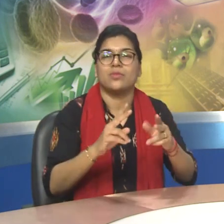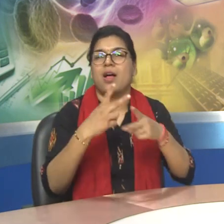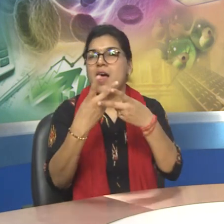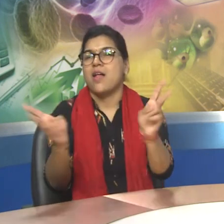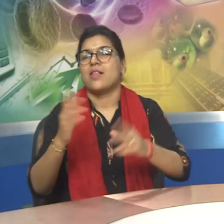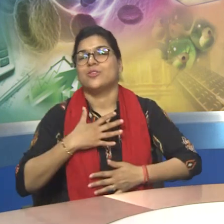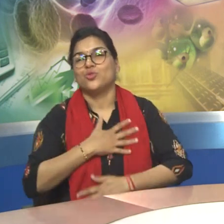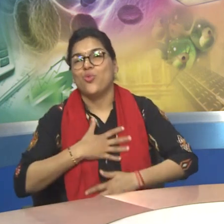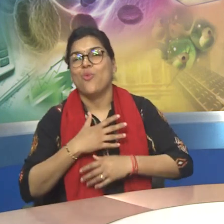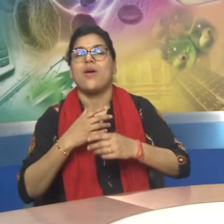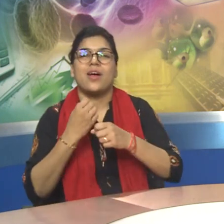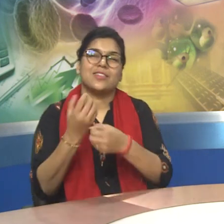in the field or industry.